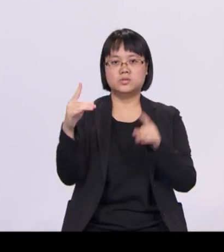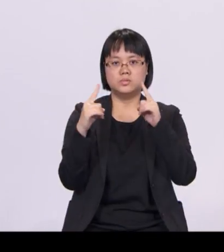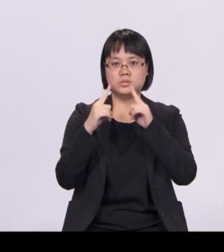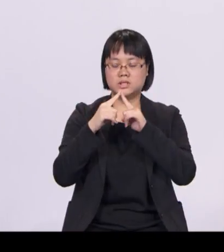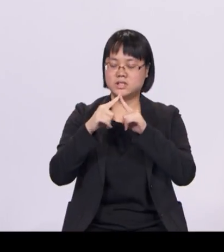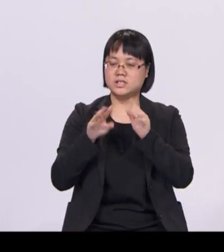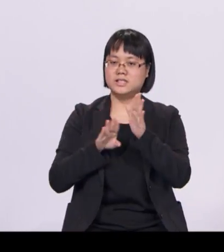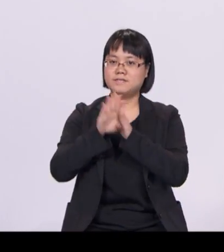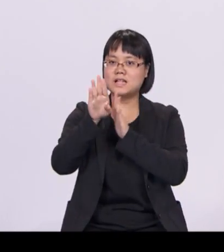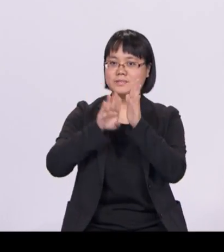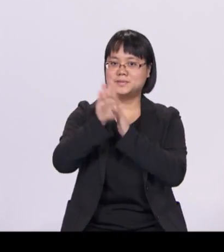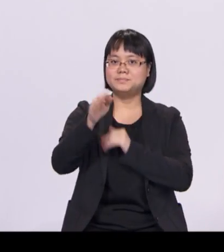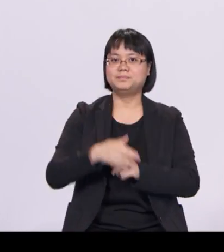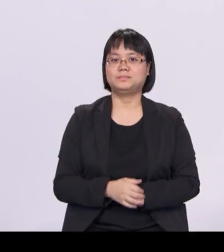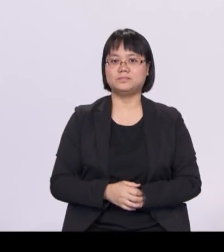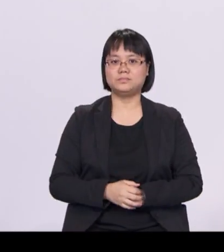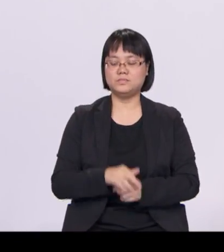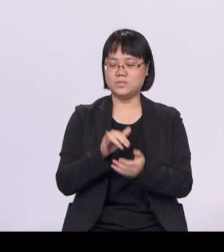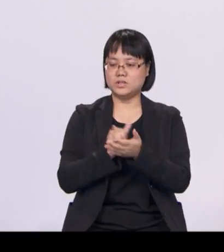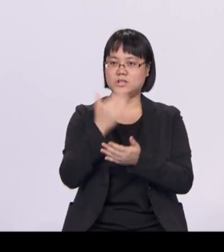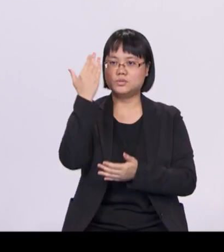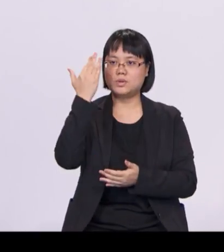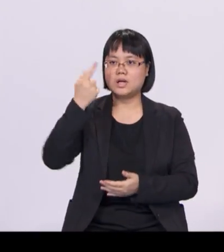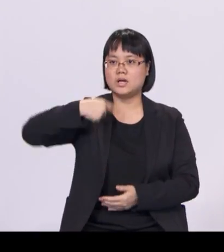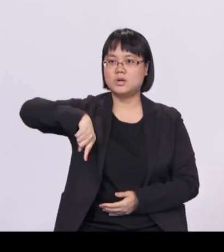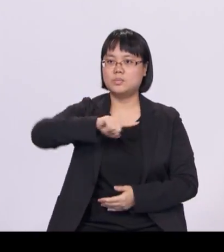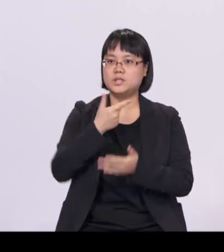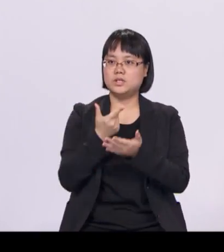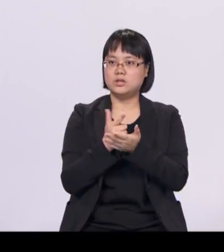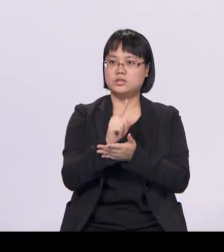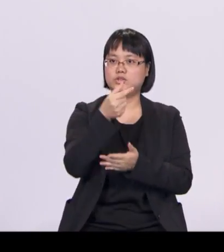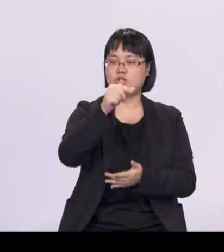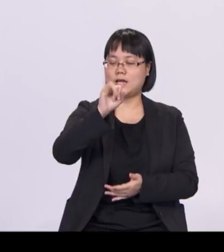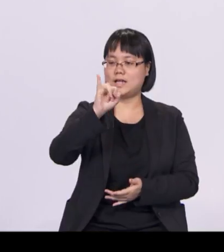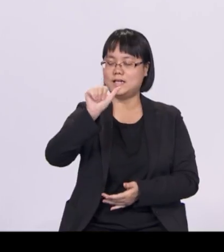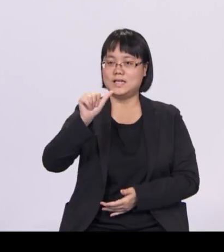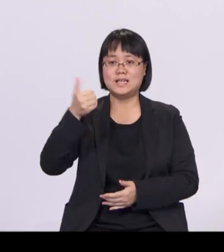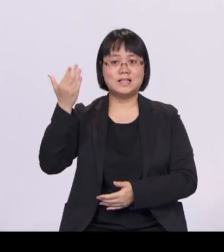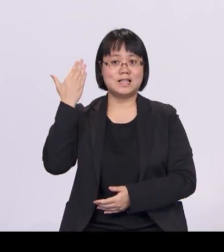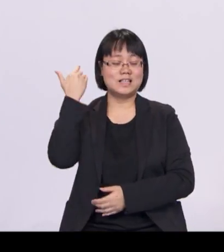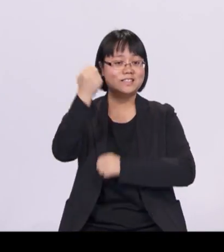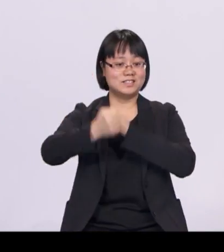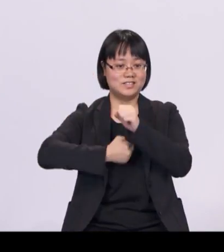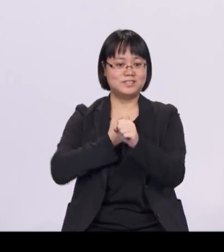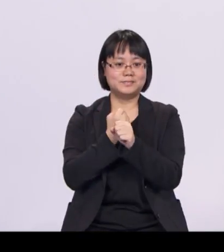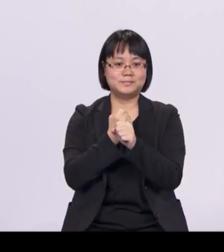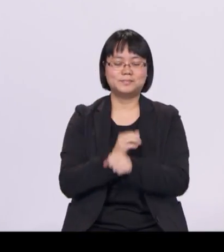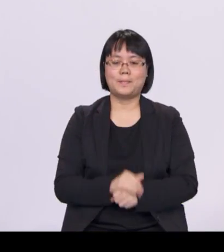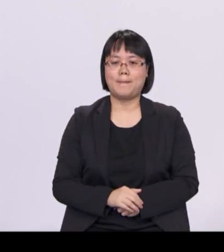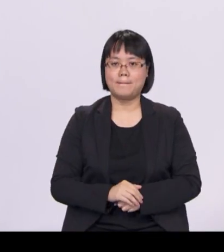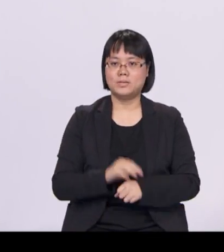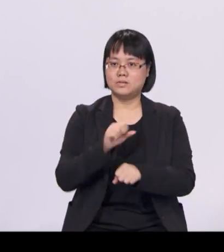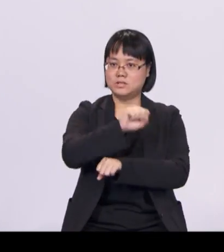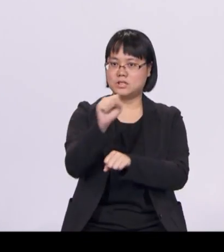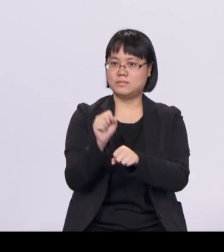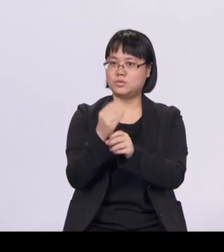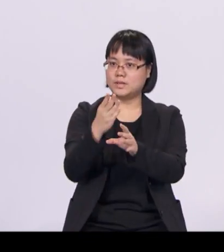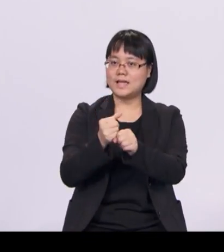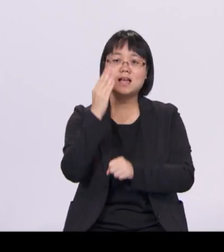That is why we launched the Global Innovation Alliance, or GIA, last year, for Singaporeans to gain experience and build networks